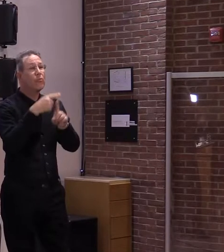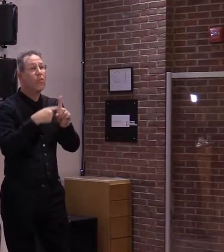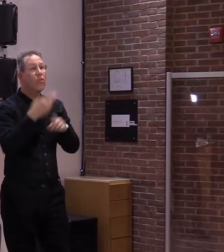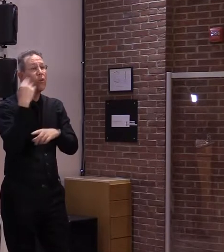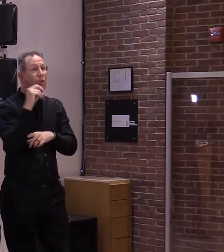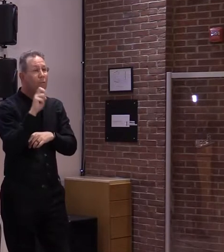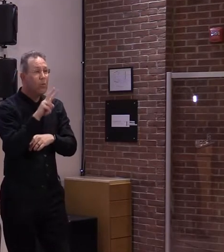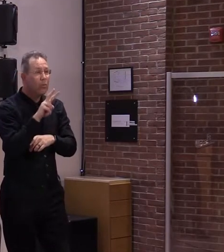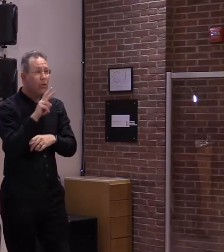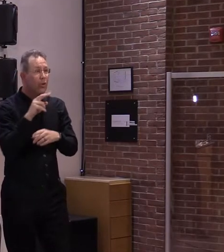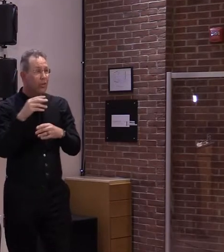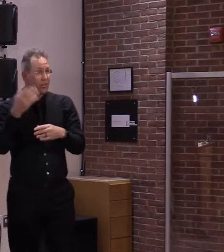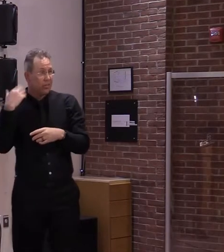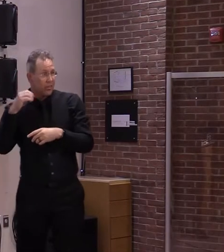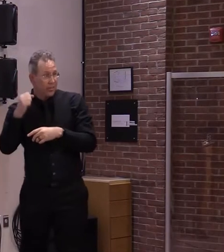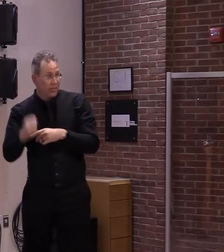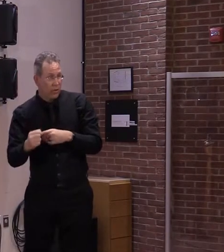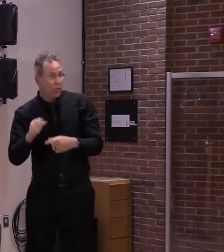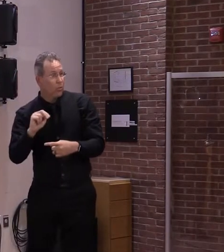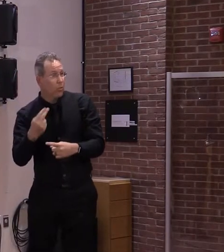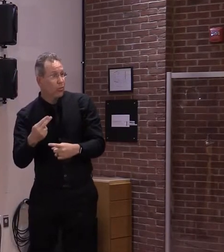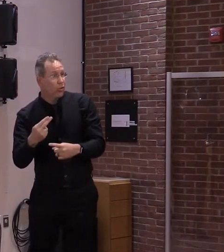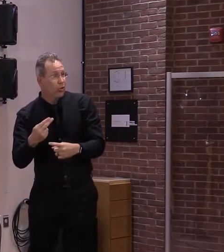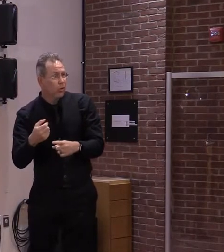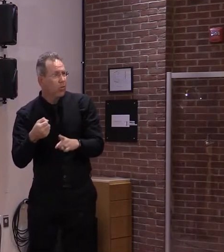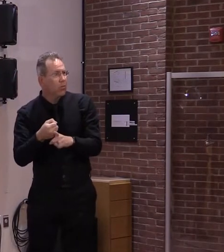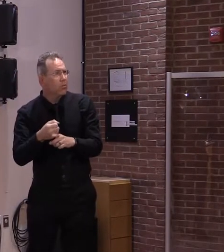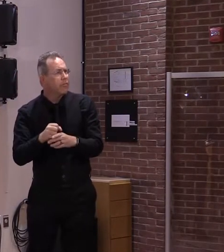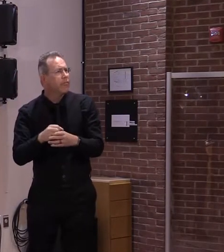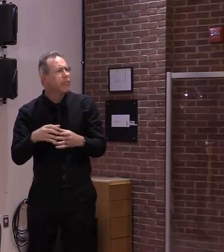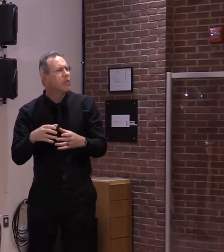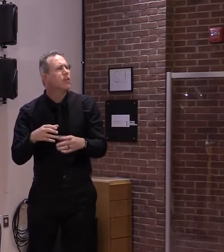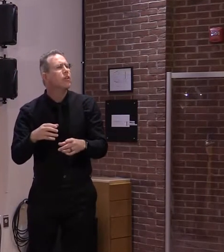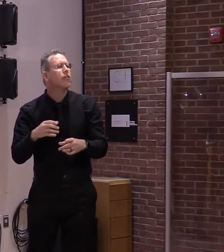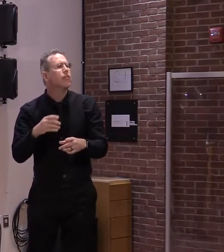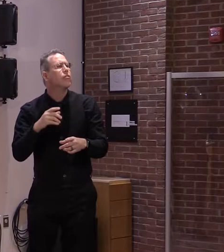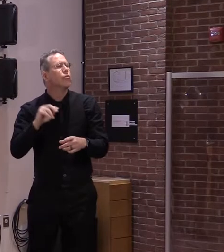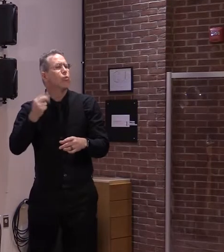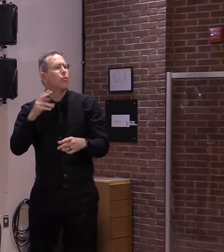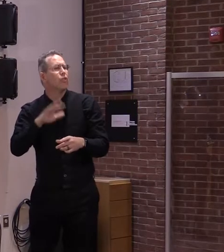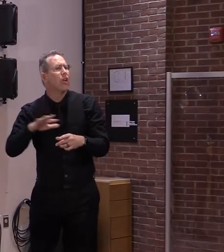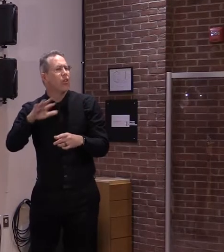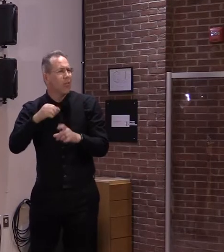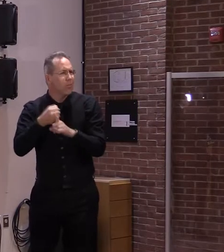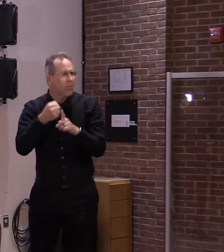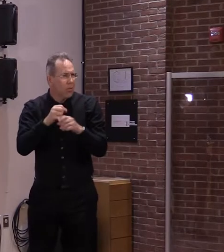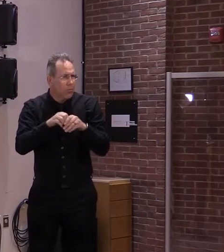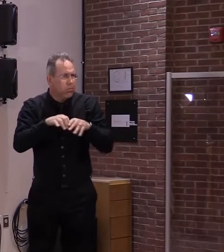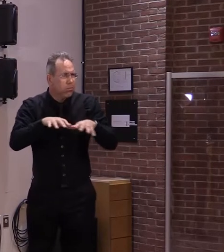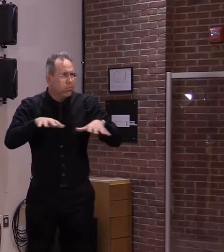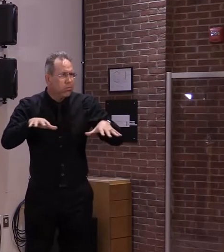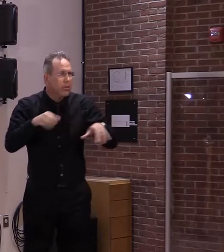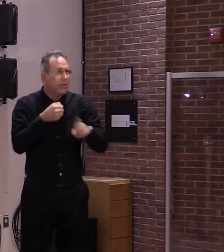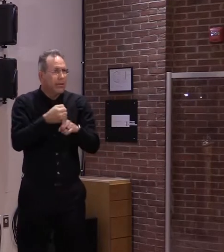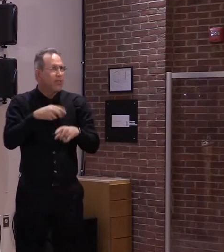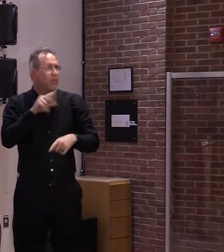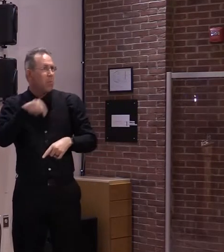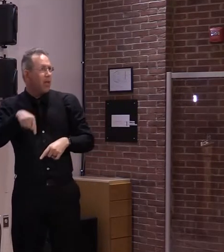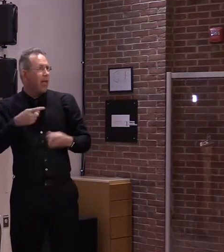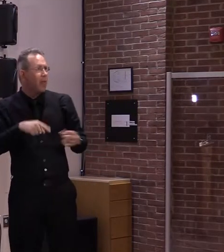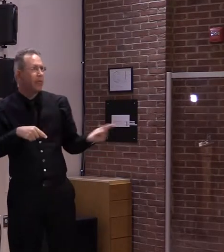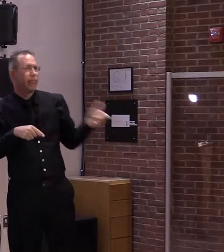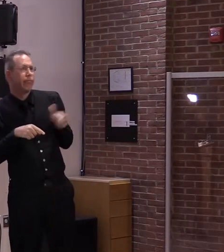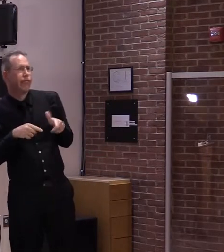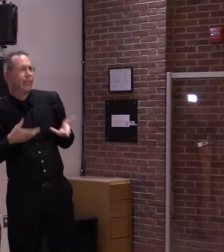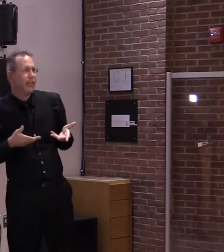spill over into the Kingdom, so we do want to provide an extra word of caution for those living and working in the Kingdom to protect